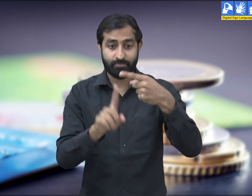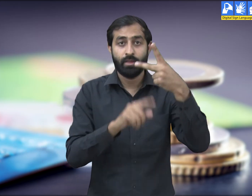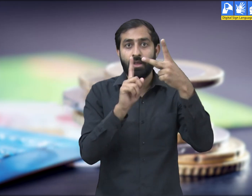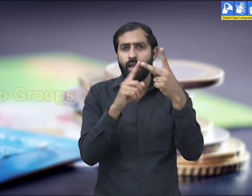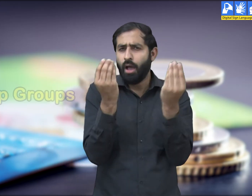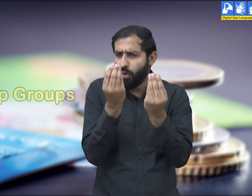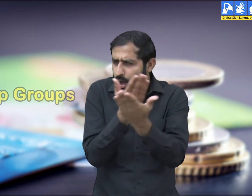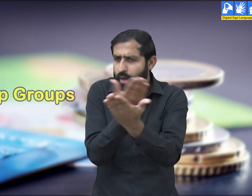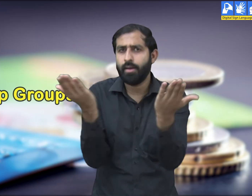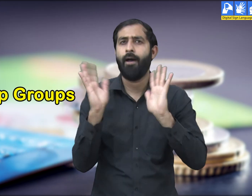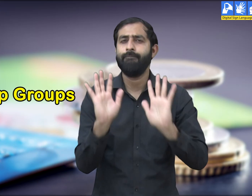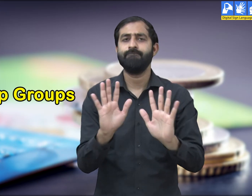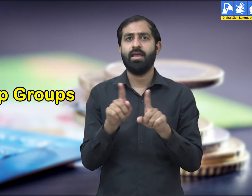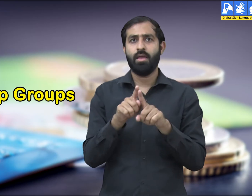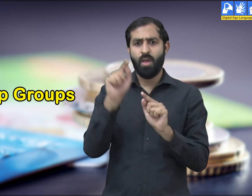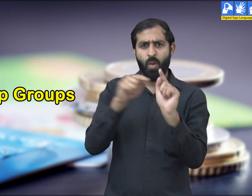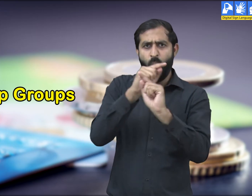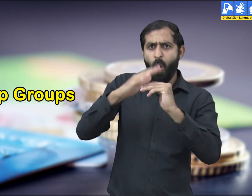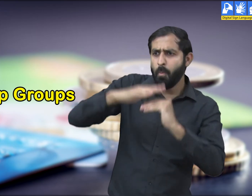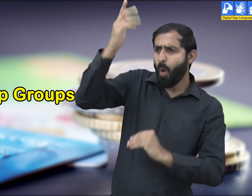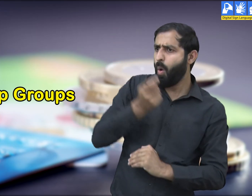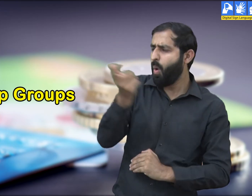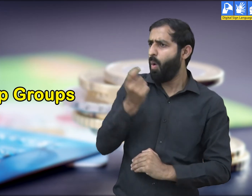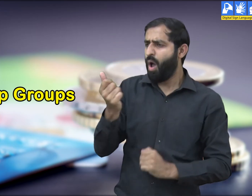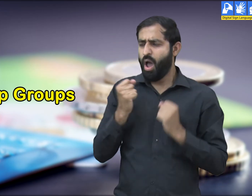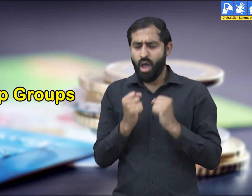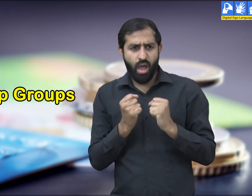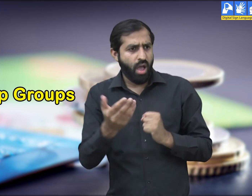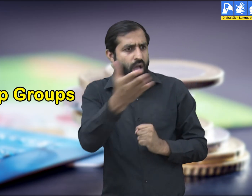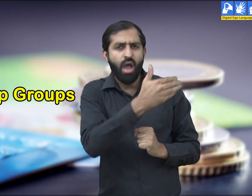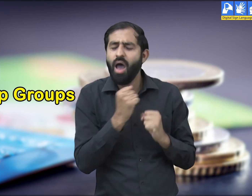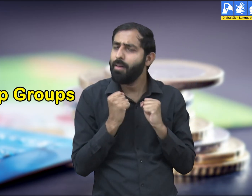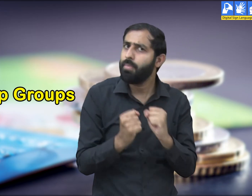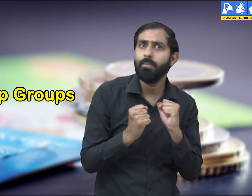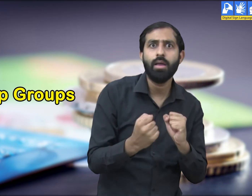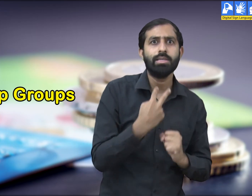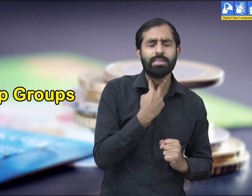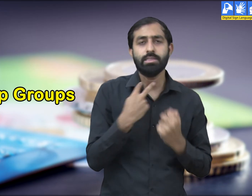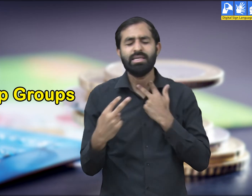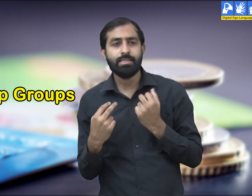Self-help groups. There is another source of credit that rural India can benefit from.